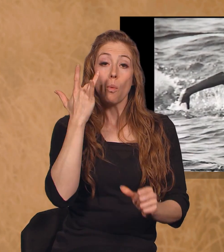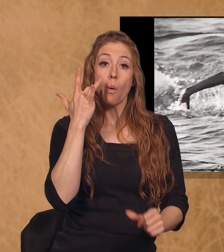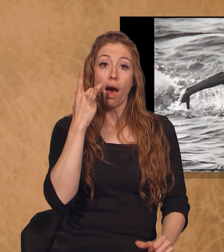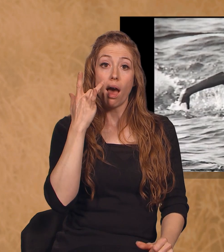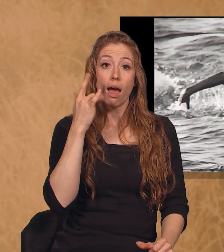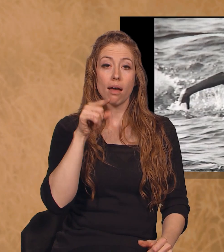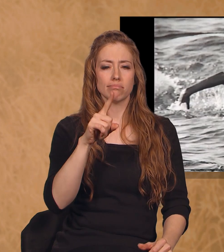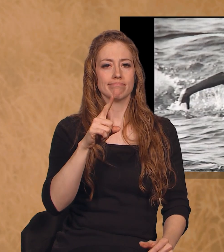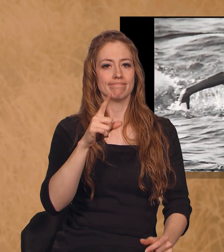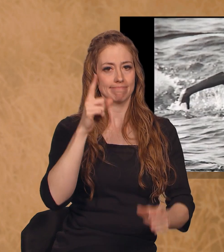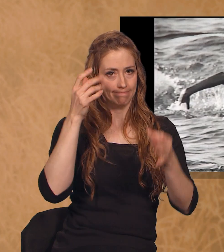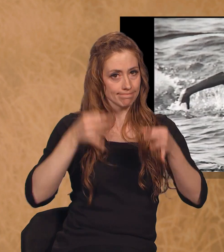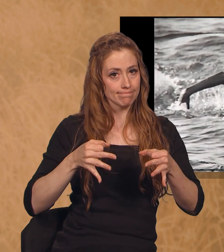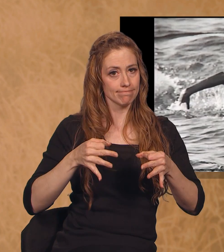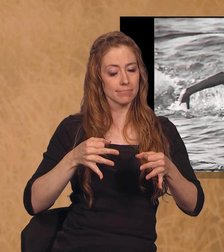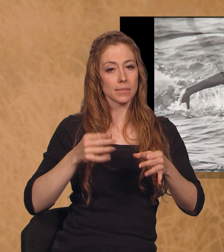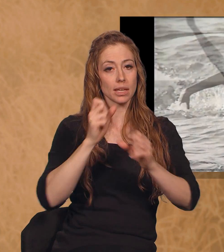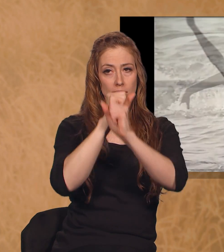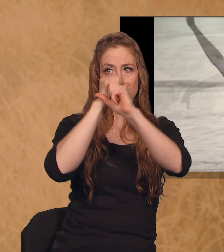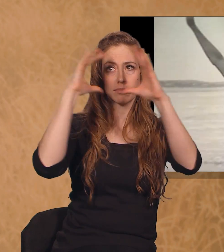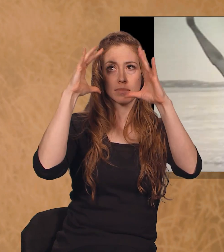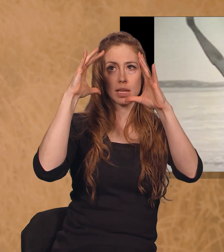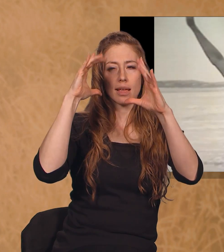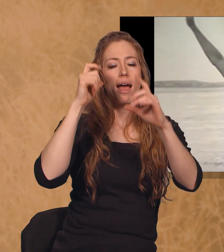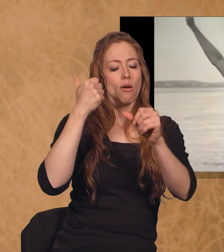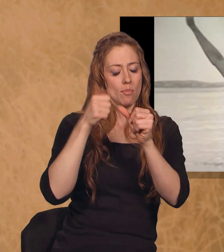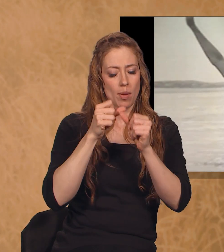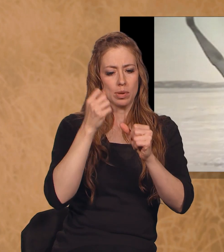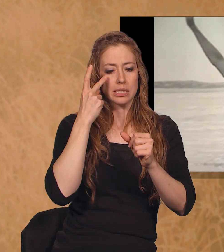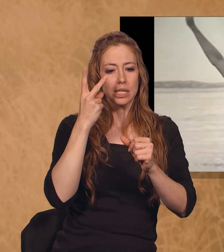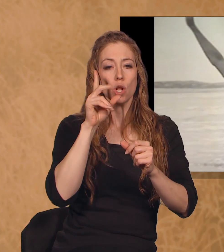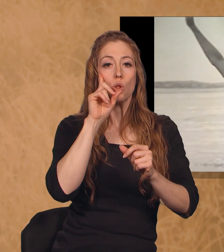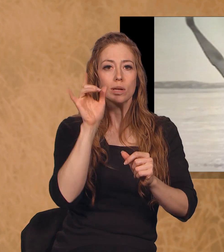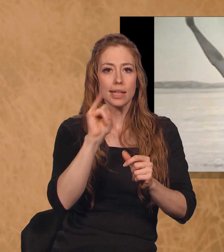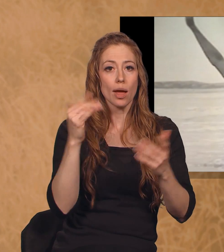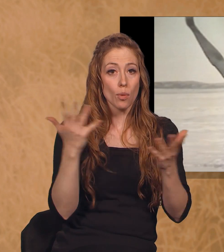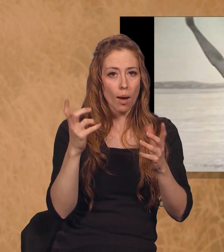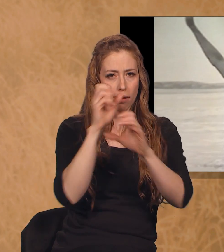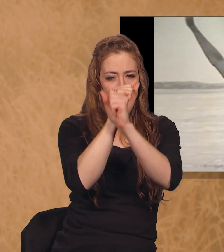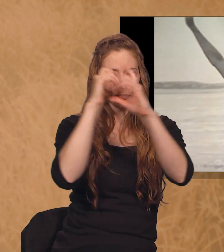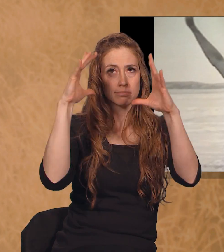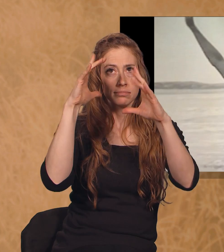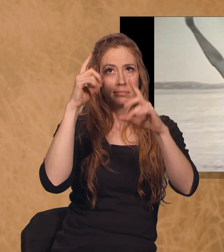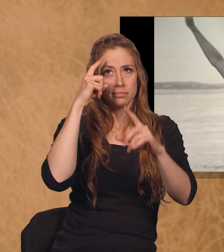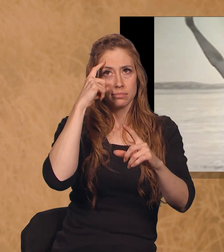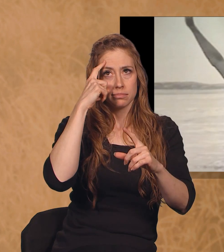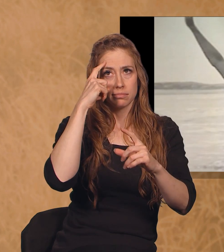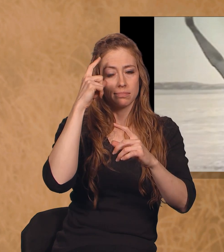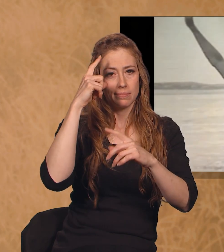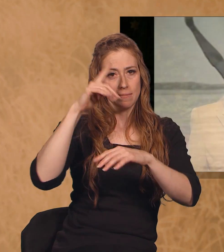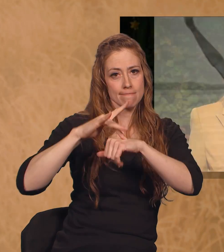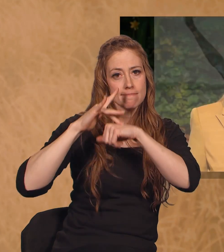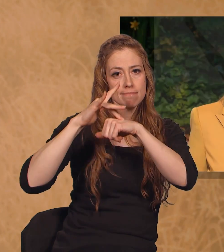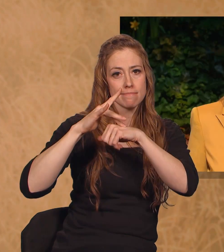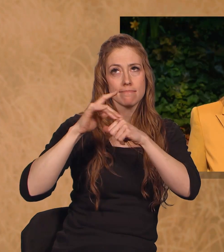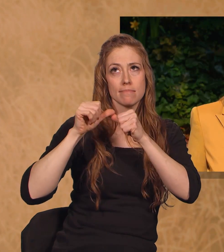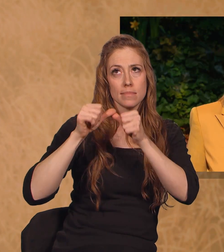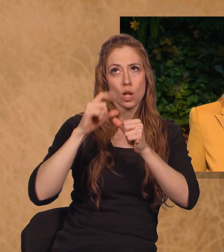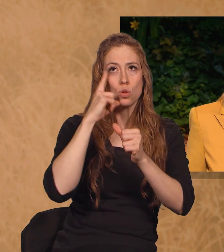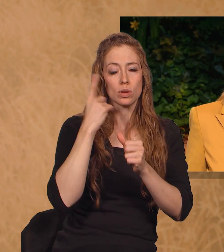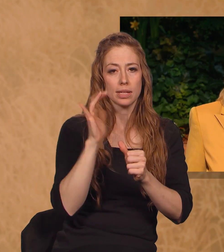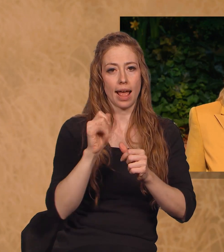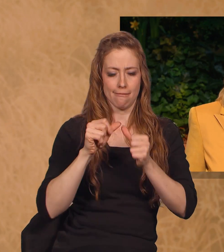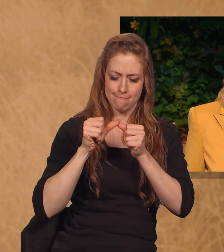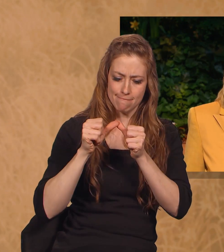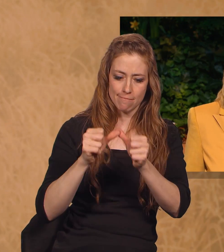image of the coastline in her mind through the thick fog and through the duration of her swim. For Florence Chadwick,